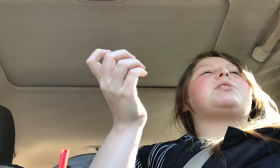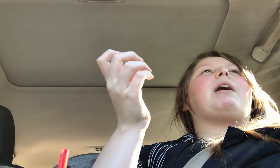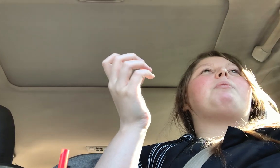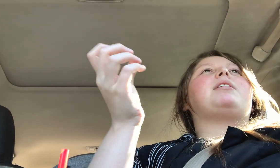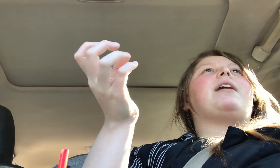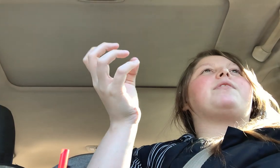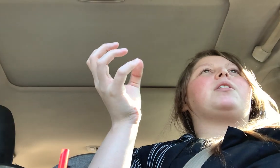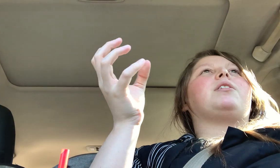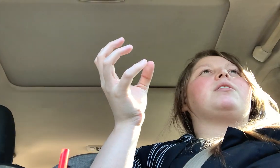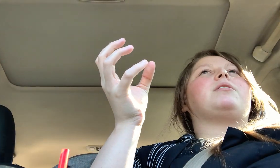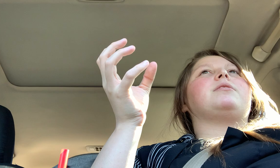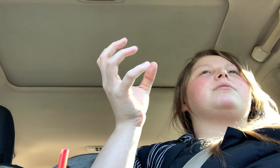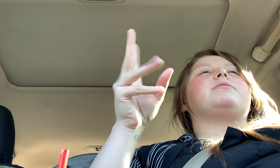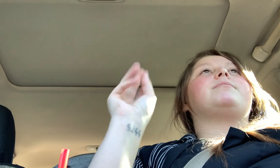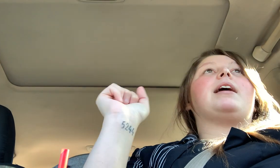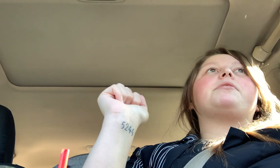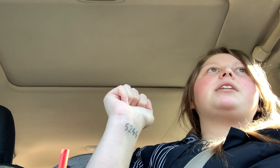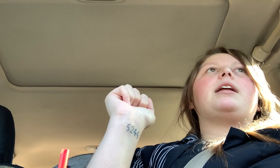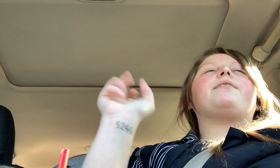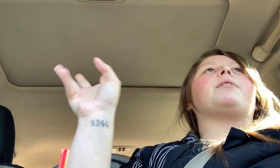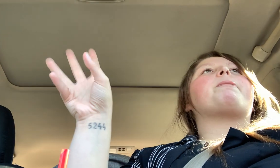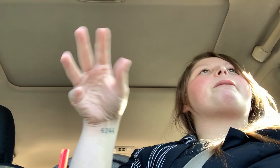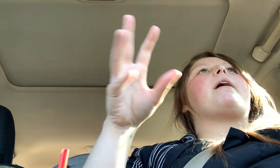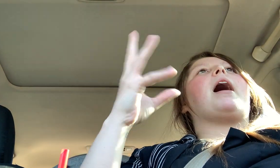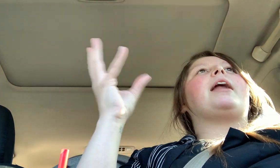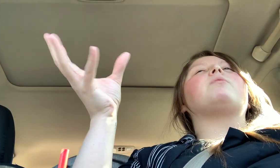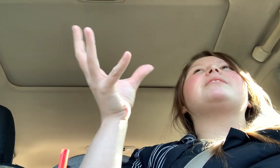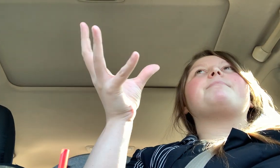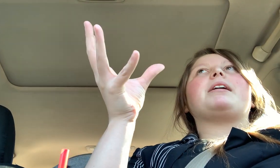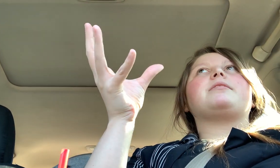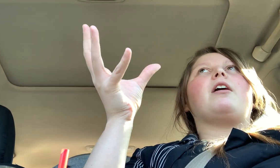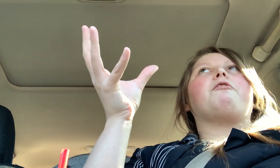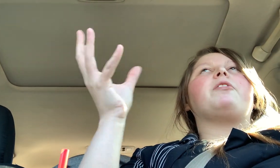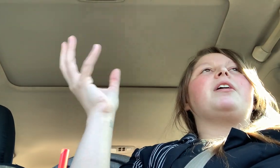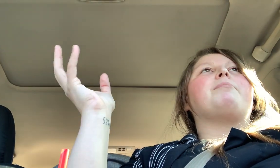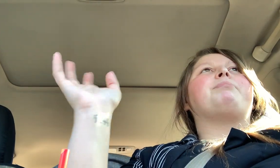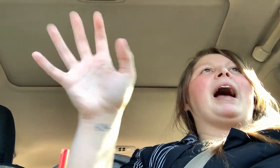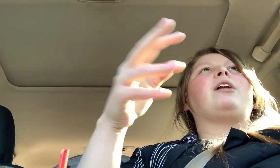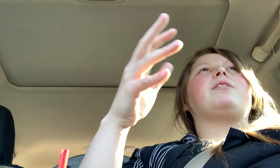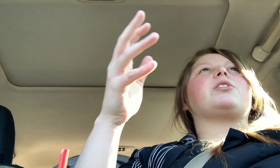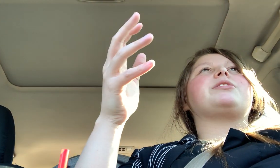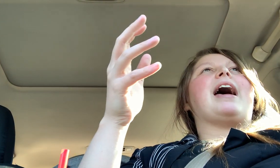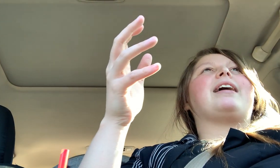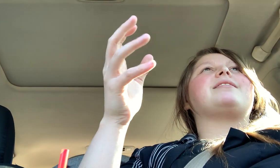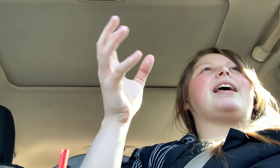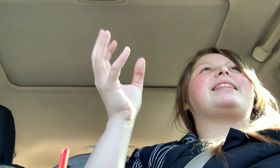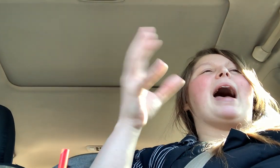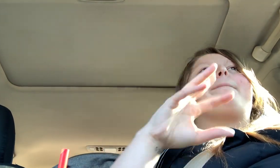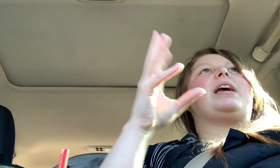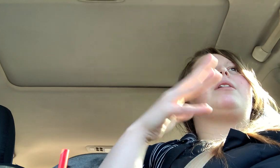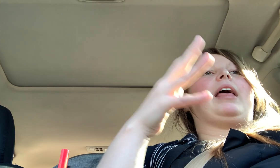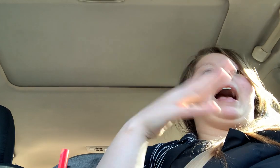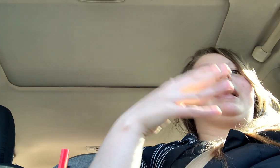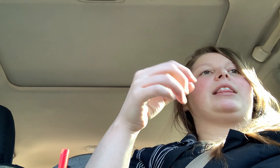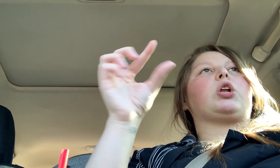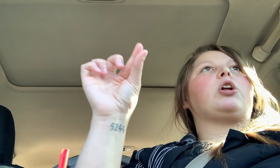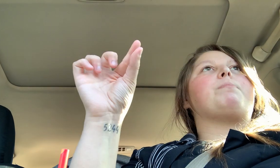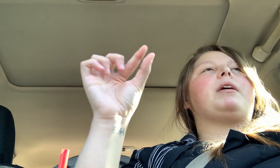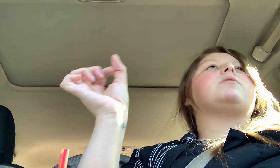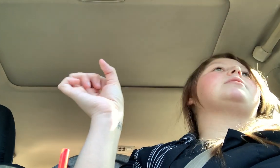though, I would never, never say never. I don't see myself buying all their snacks and like that being like, I eat their little meals a